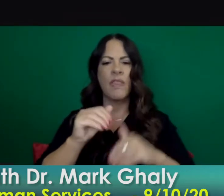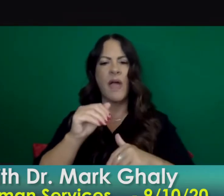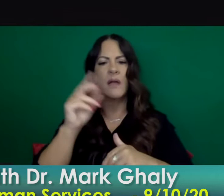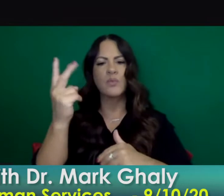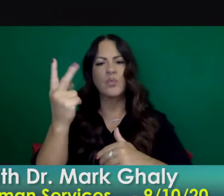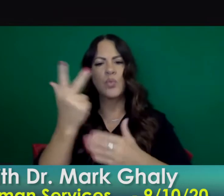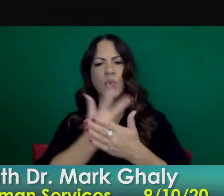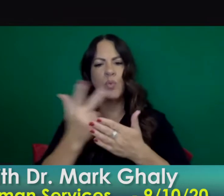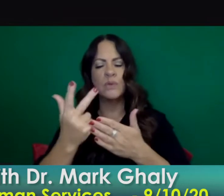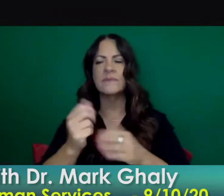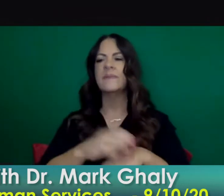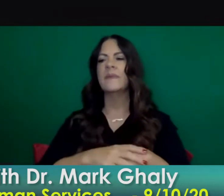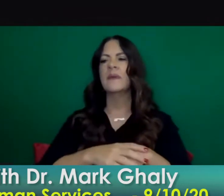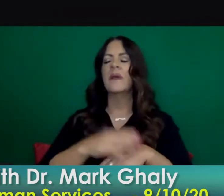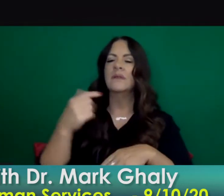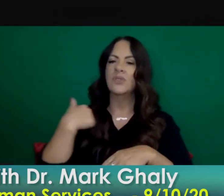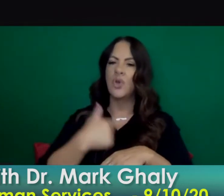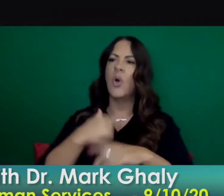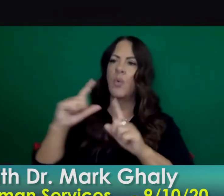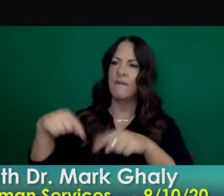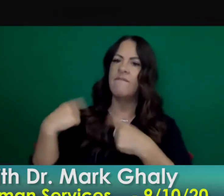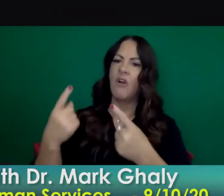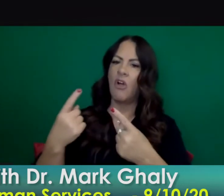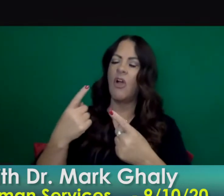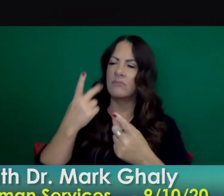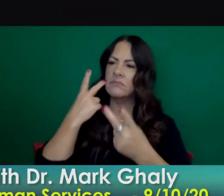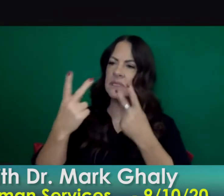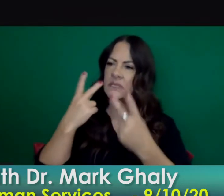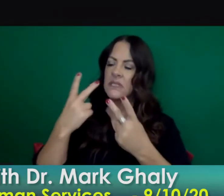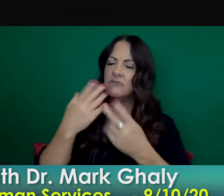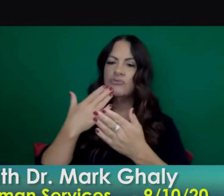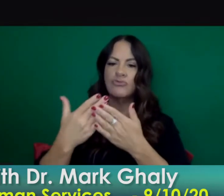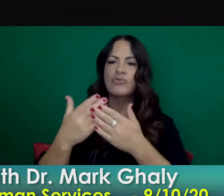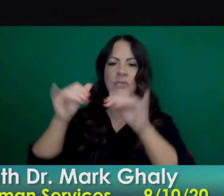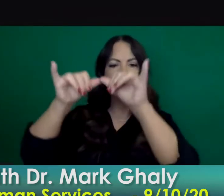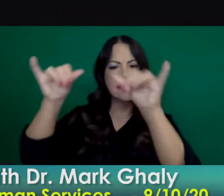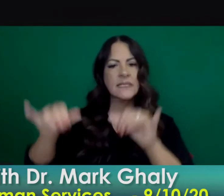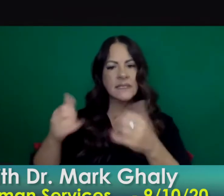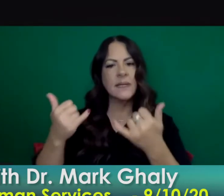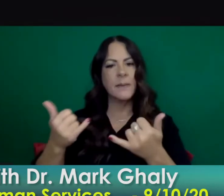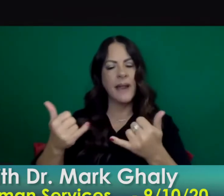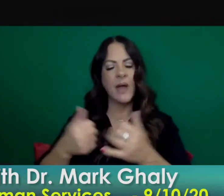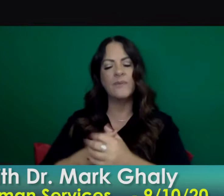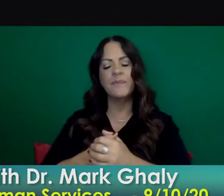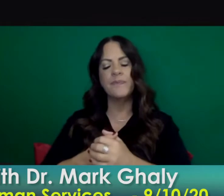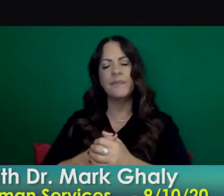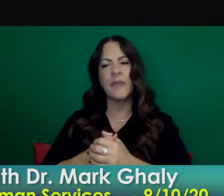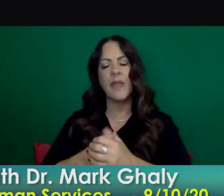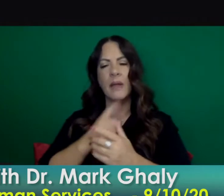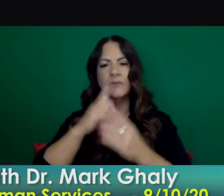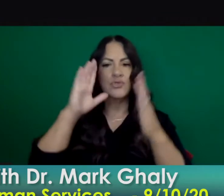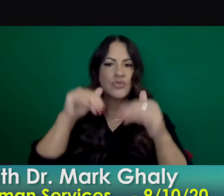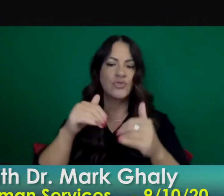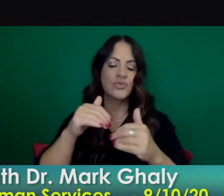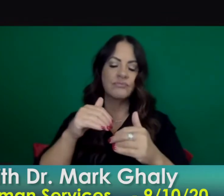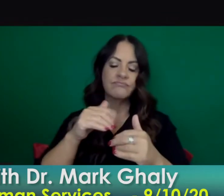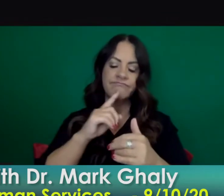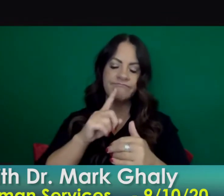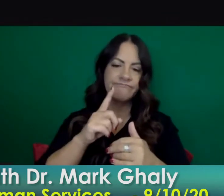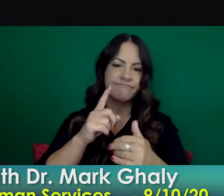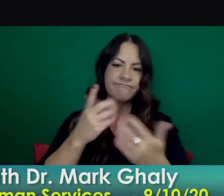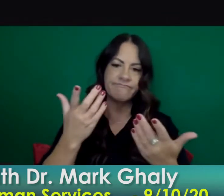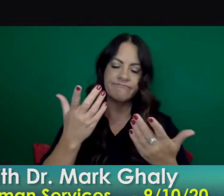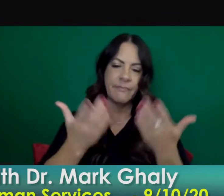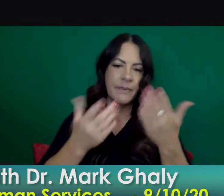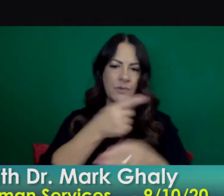far really sticking to the system that we've seen and um as i'm sure all of you hope i hope too that we're going to